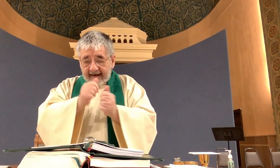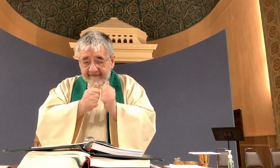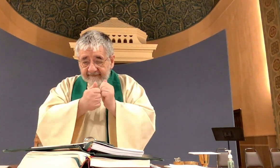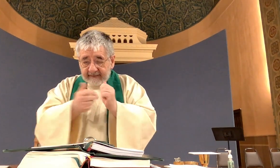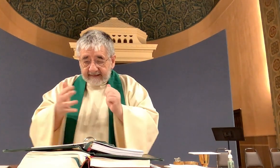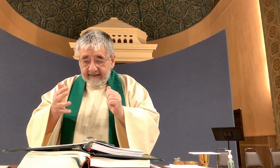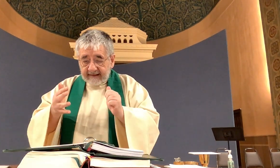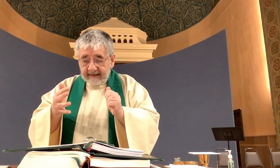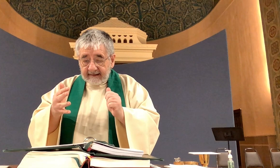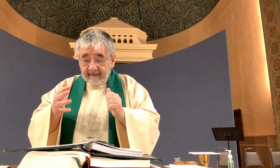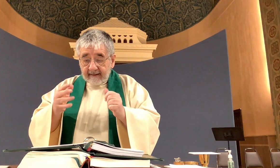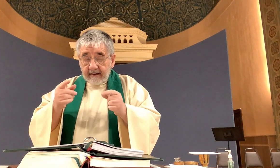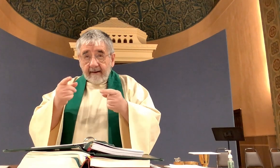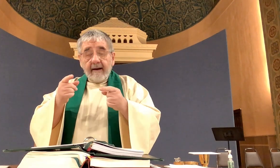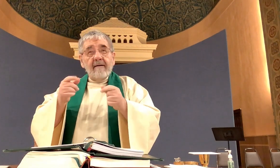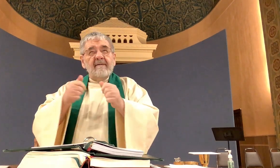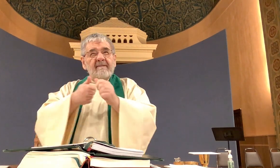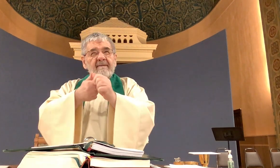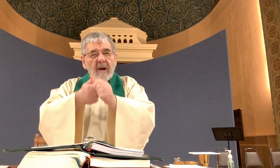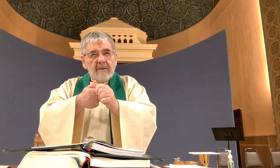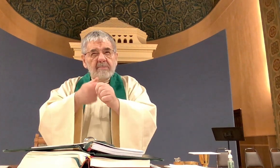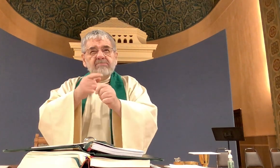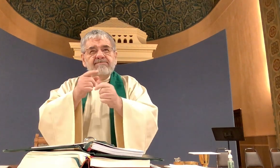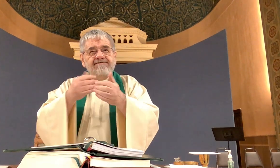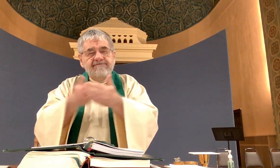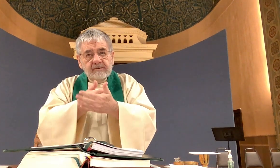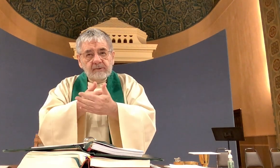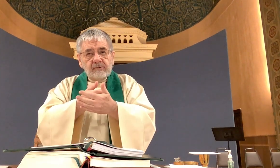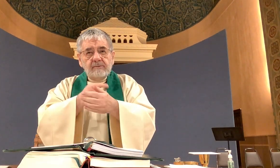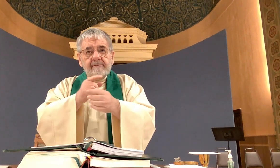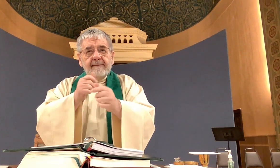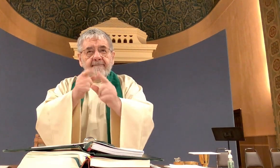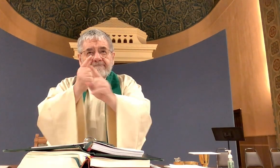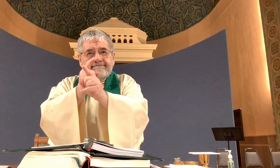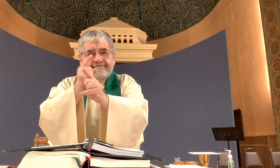after investigating everything accurately anew